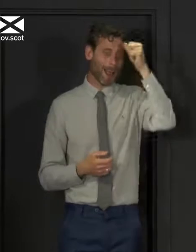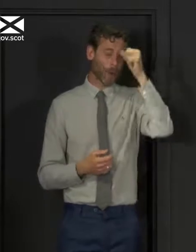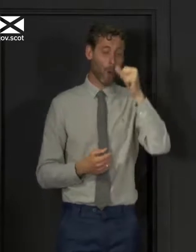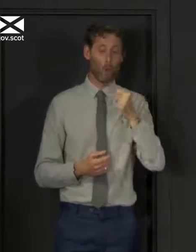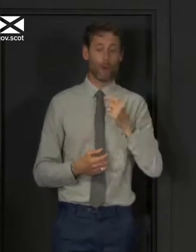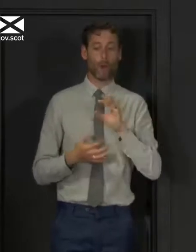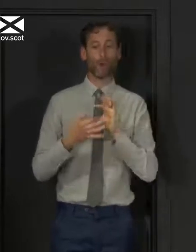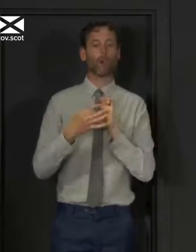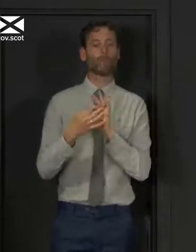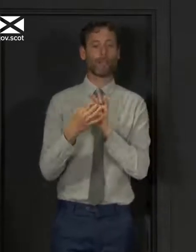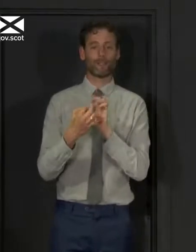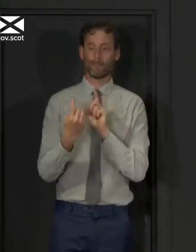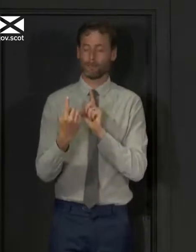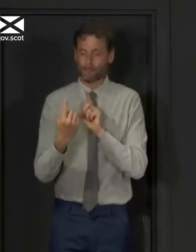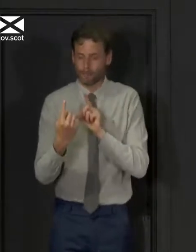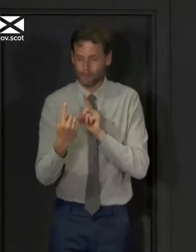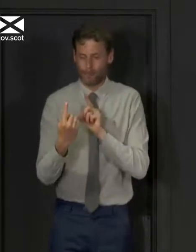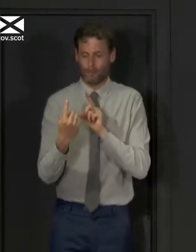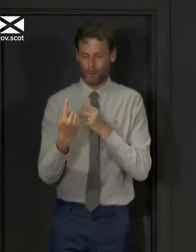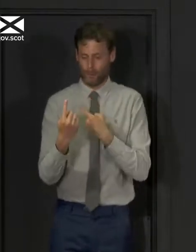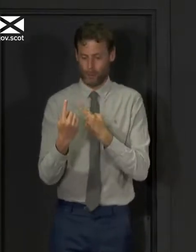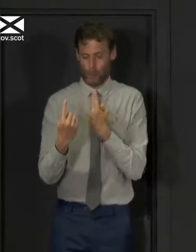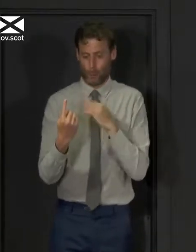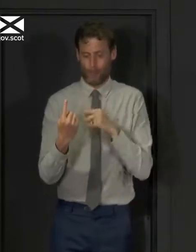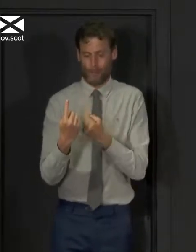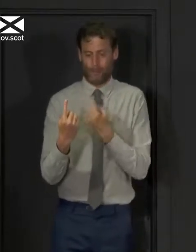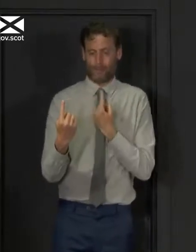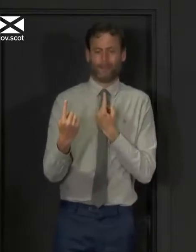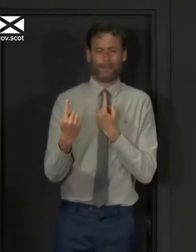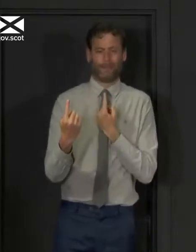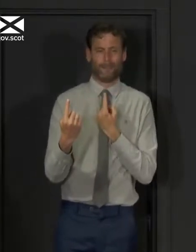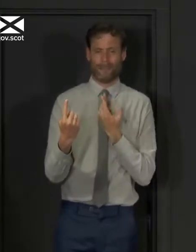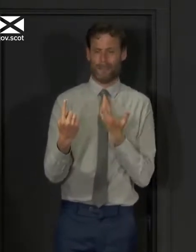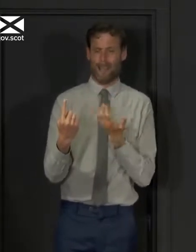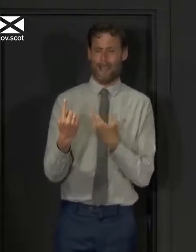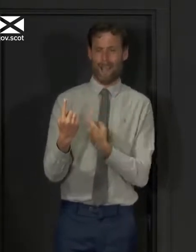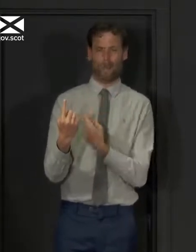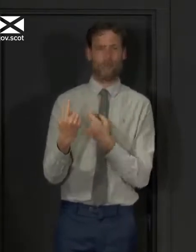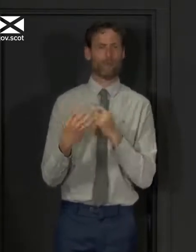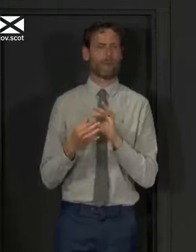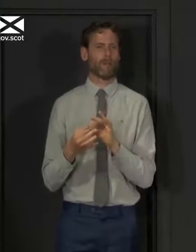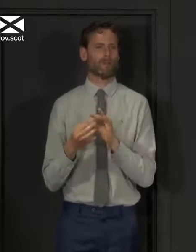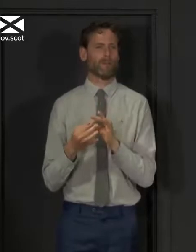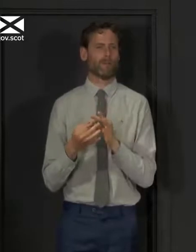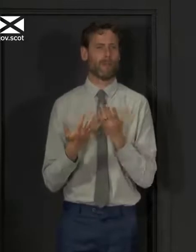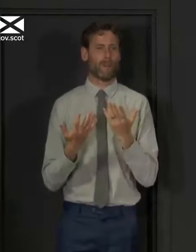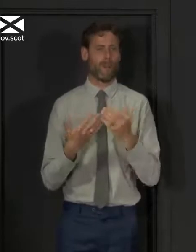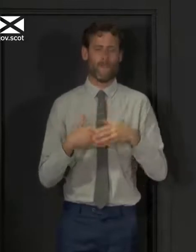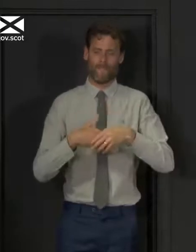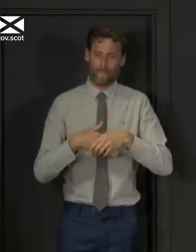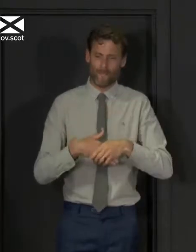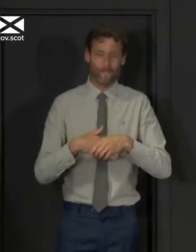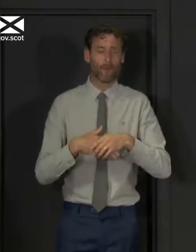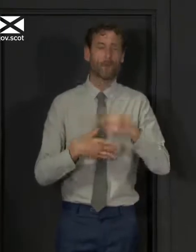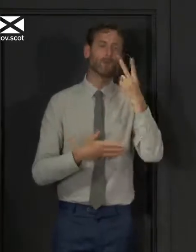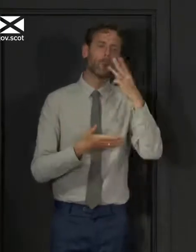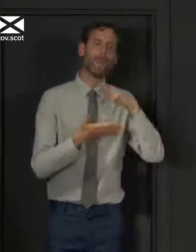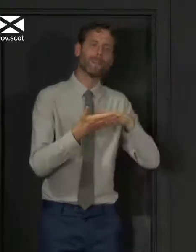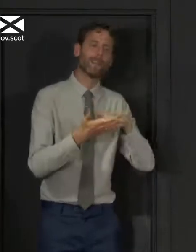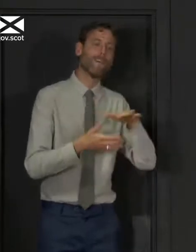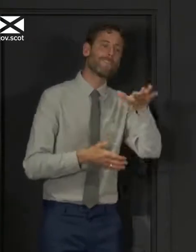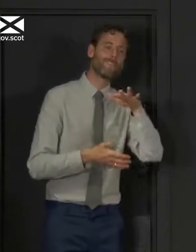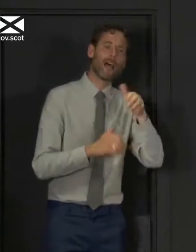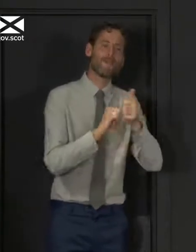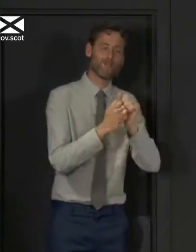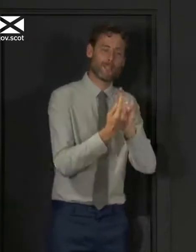distance rule, if I can call it that, is difficult for any friends or family members, but there's a particular